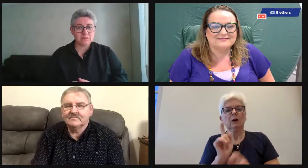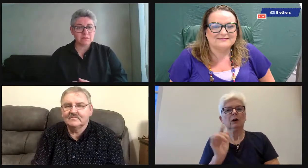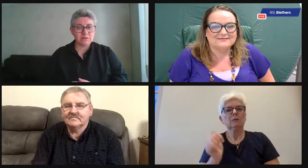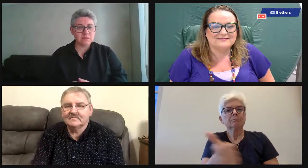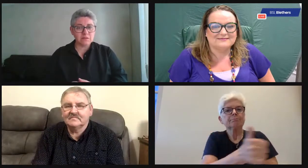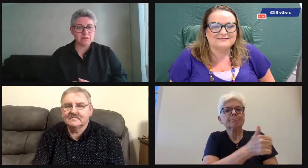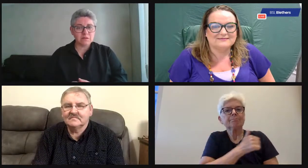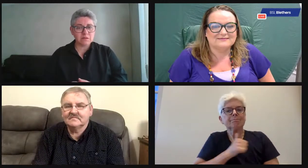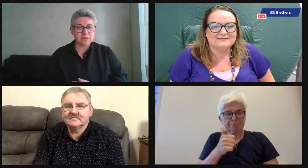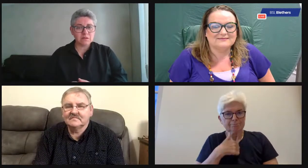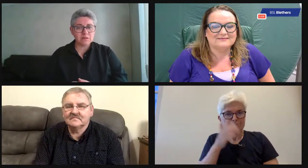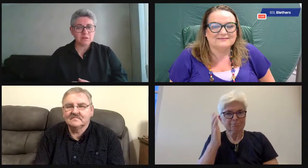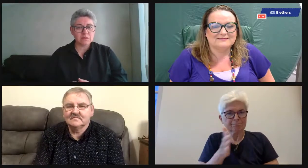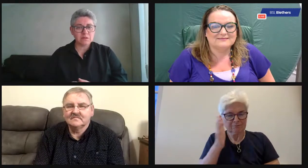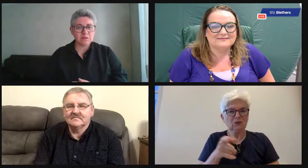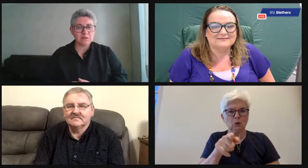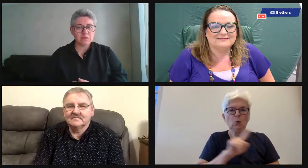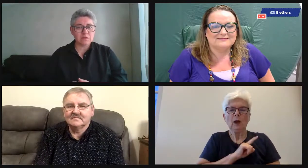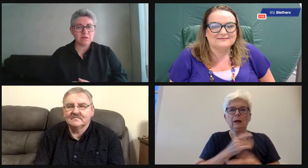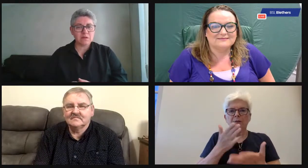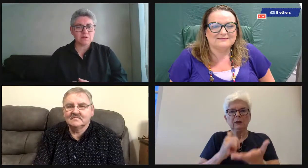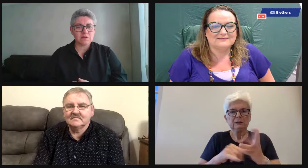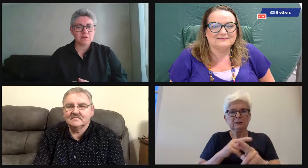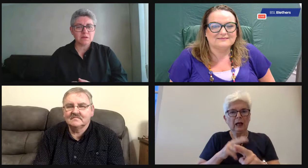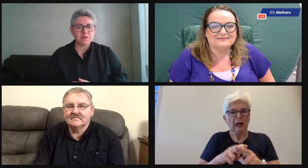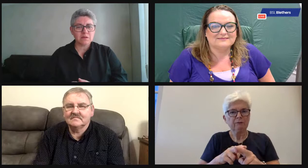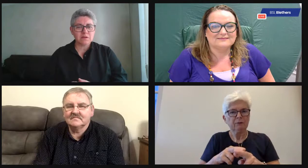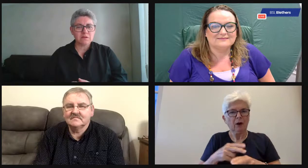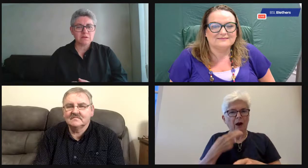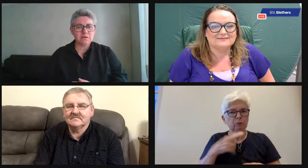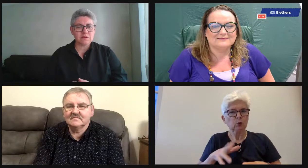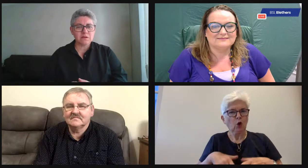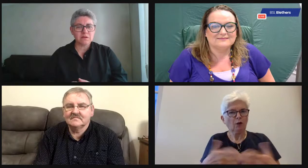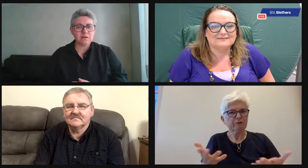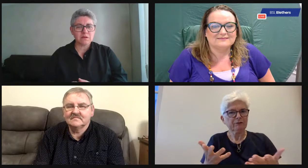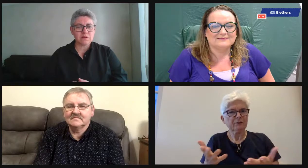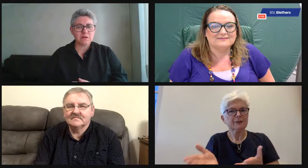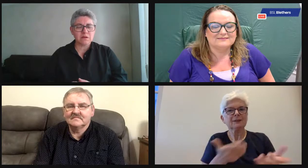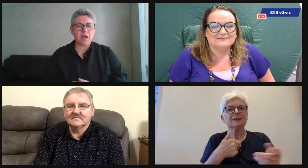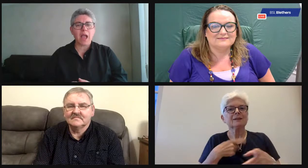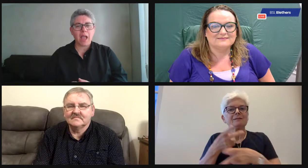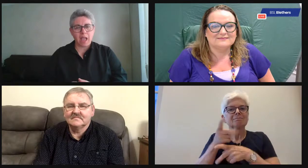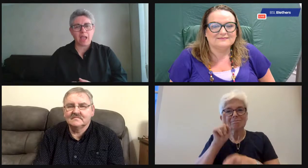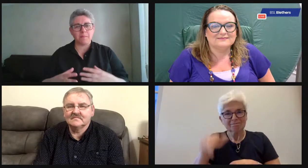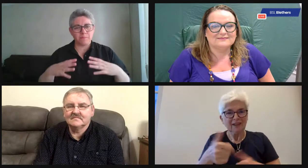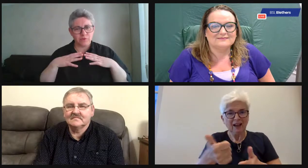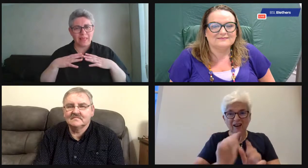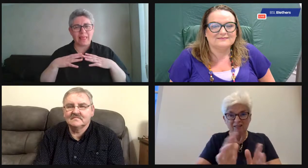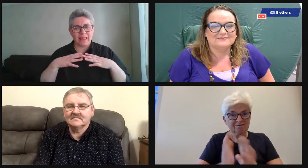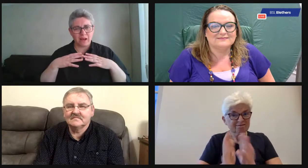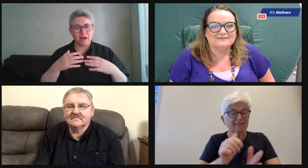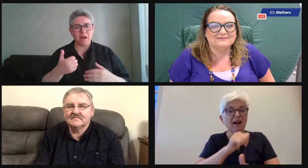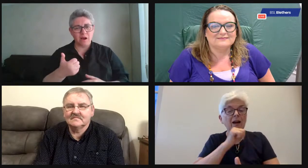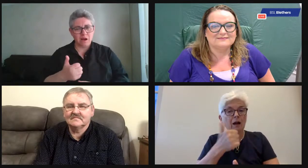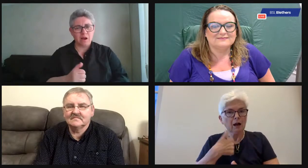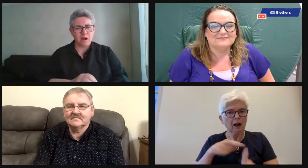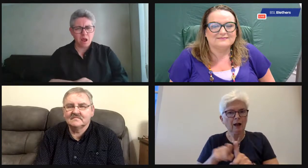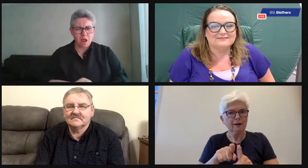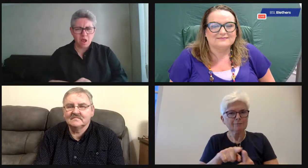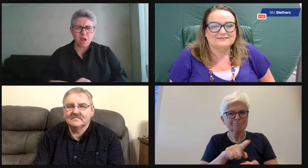volunteered on Sundays. You know, it was a bit of a roto. We'd go on different days and the staff would have some time off and we could go